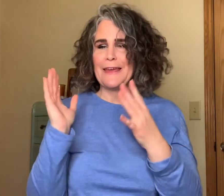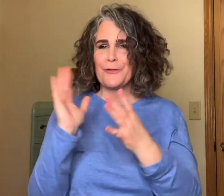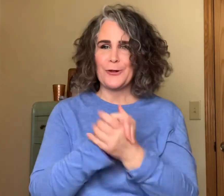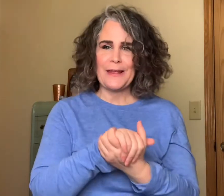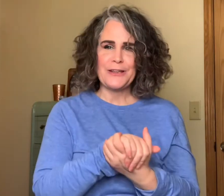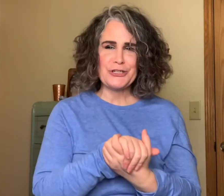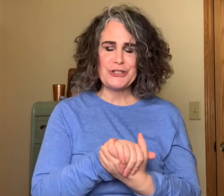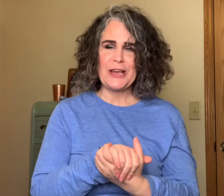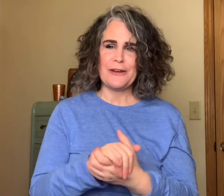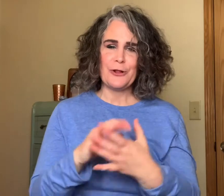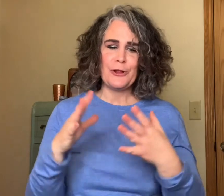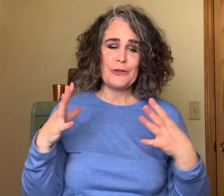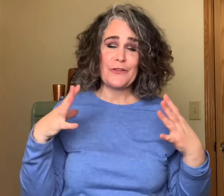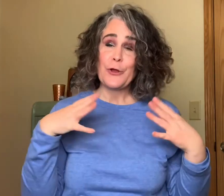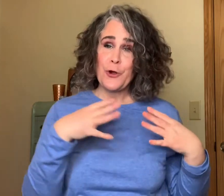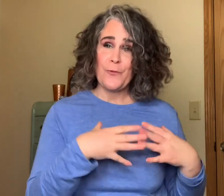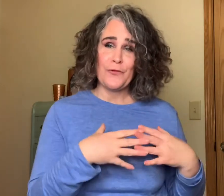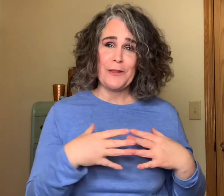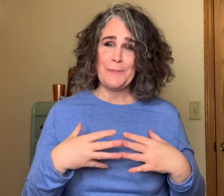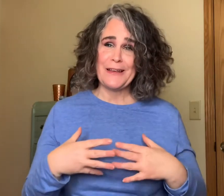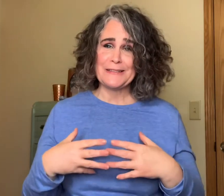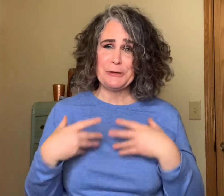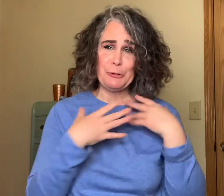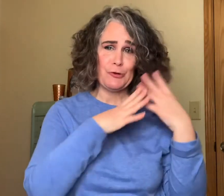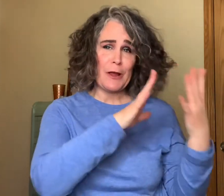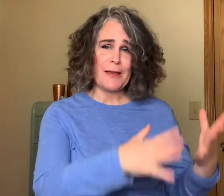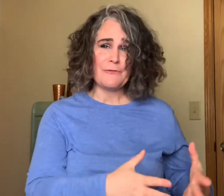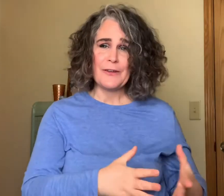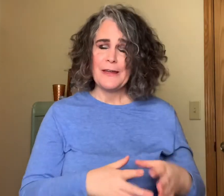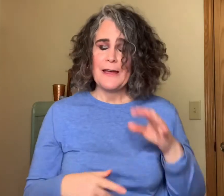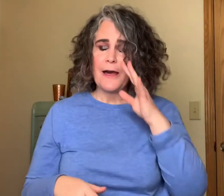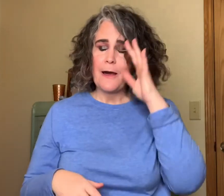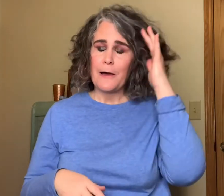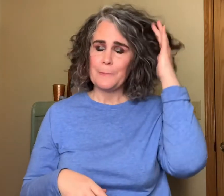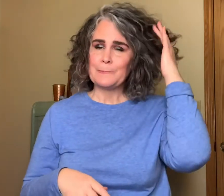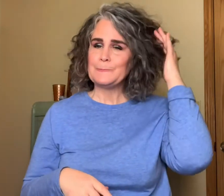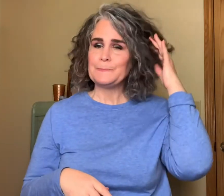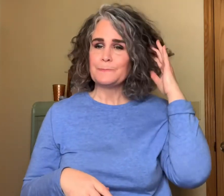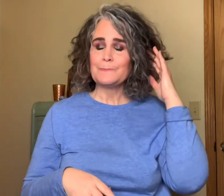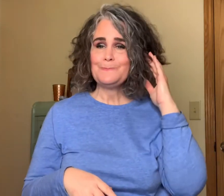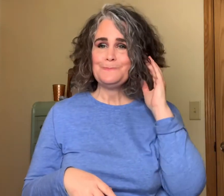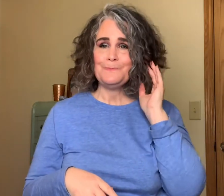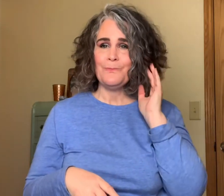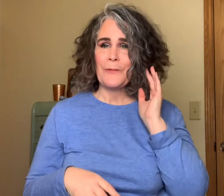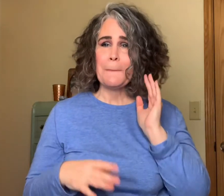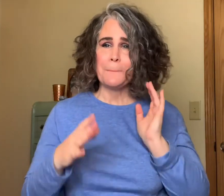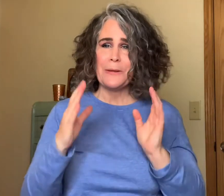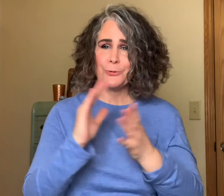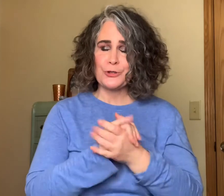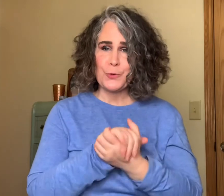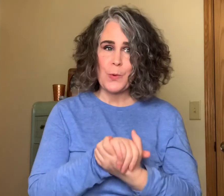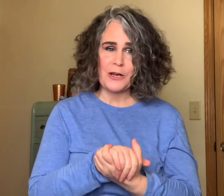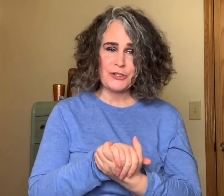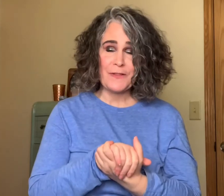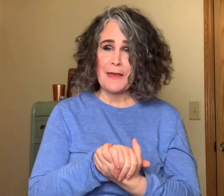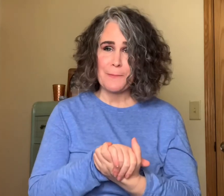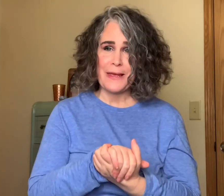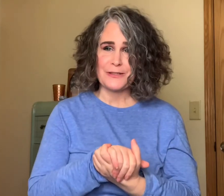other ladies channels hopefully because it will drive um people to watch them as